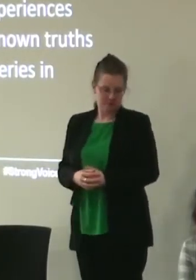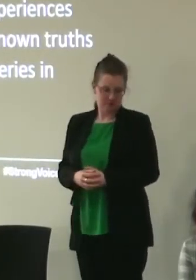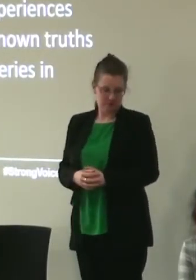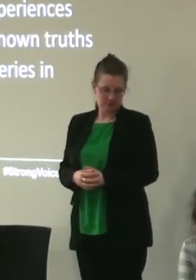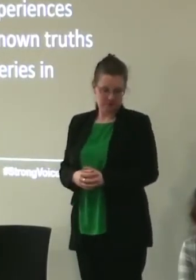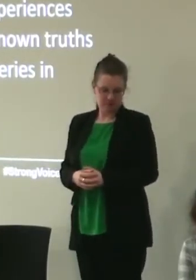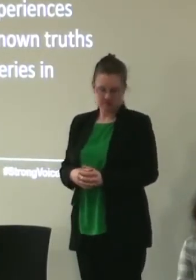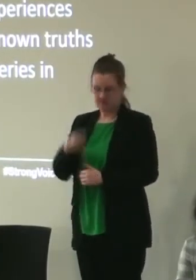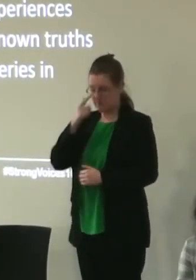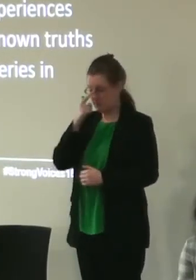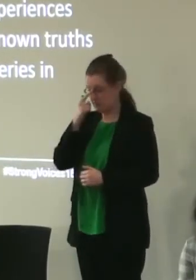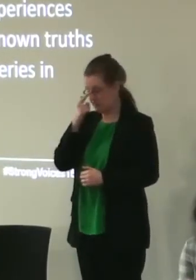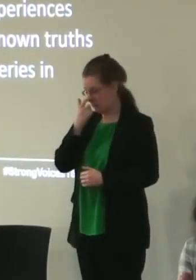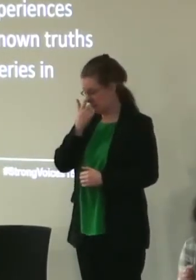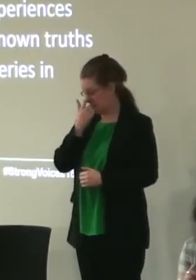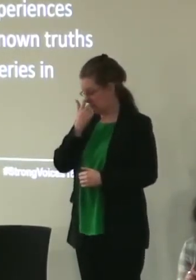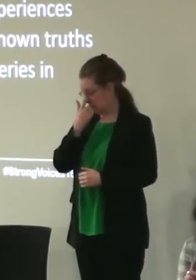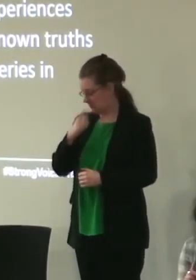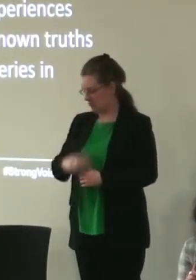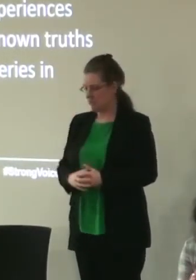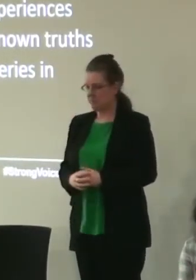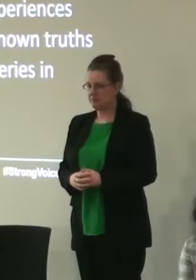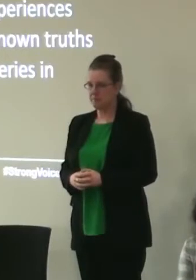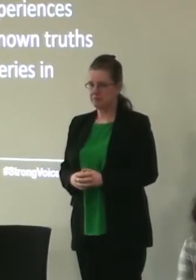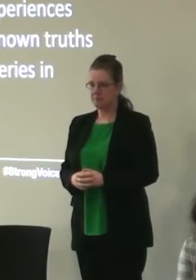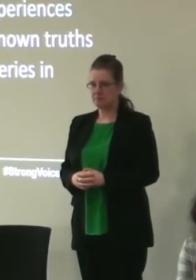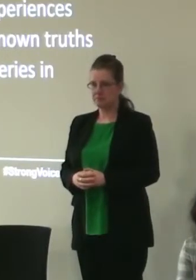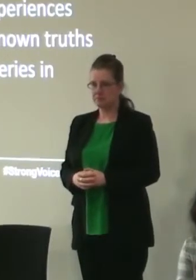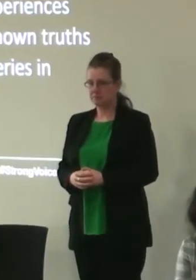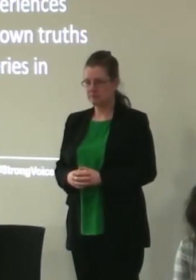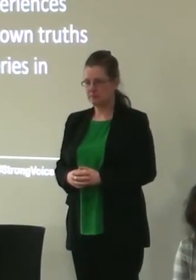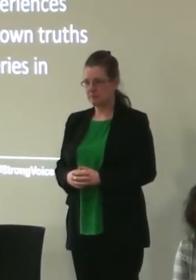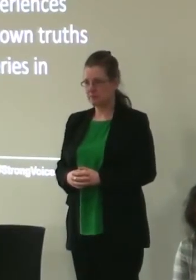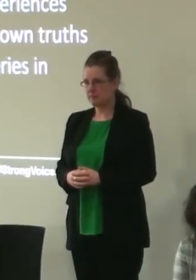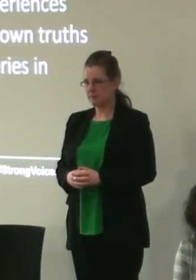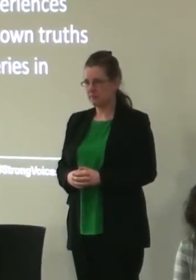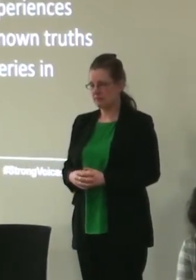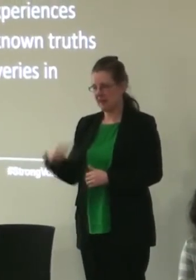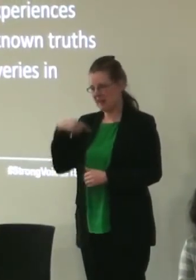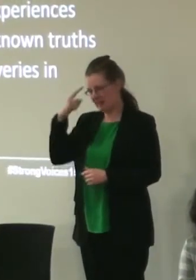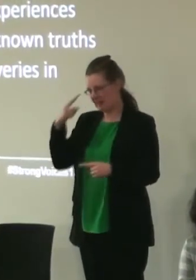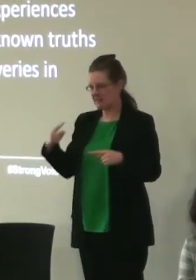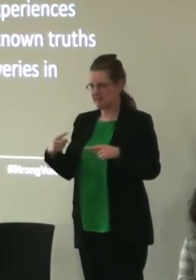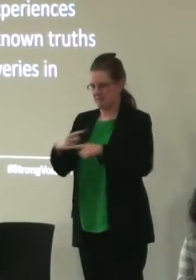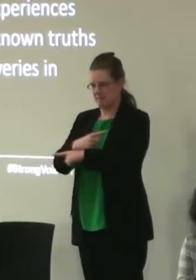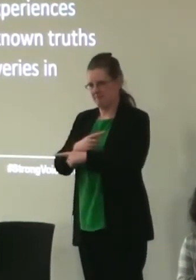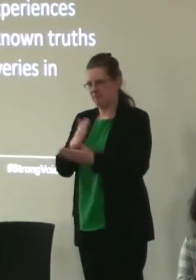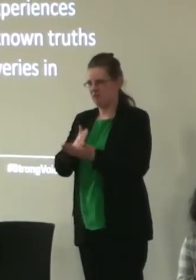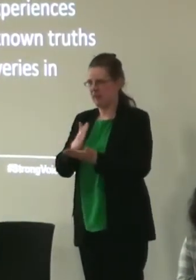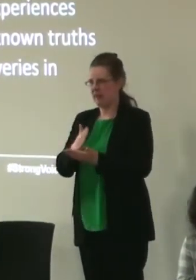What I think is that there is a danger. It's a paradox, actually, I think, of